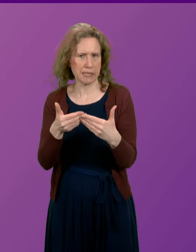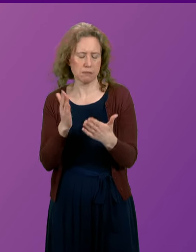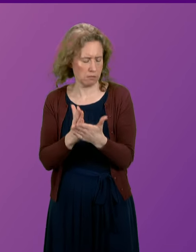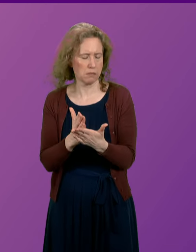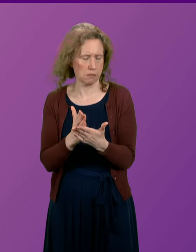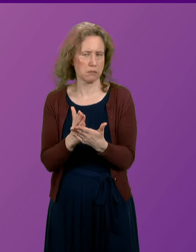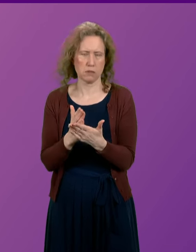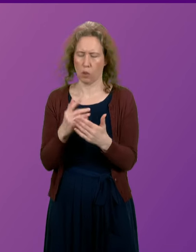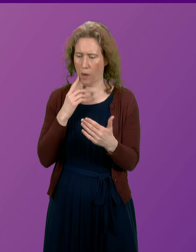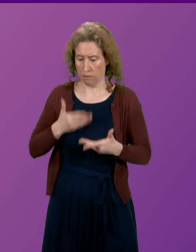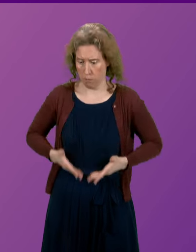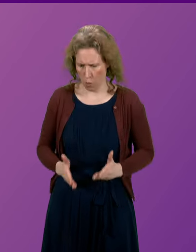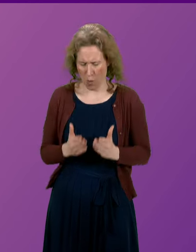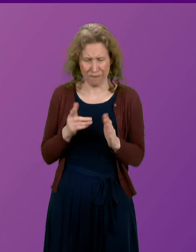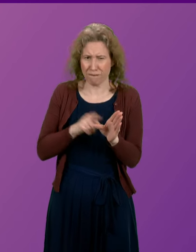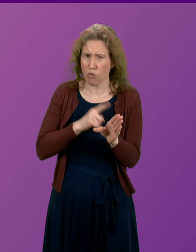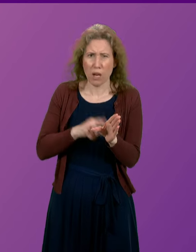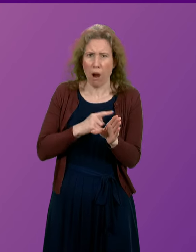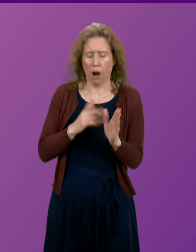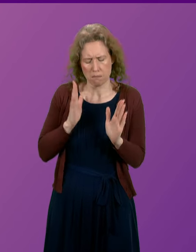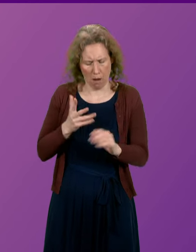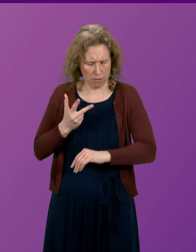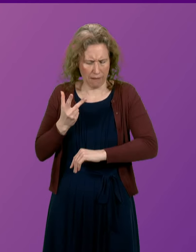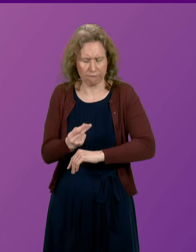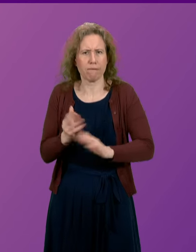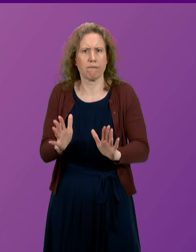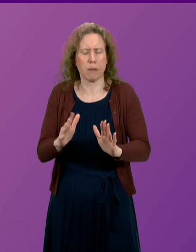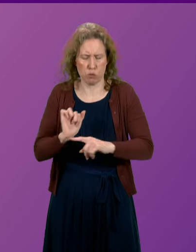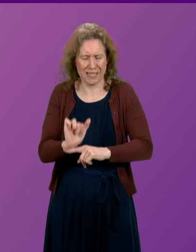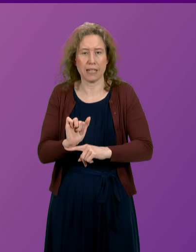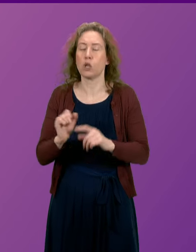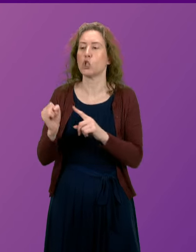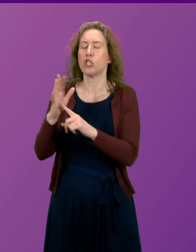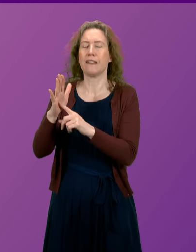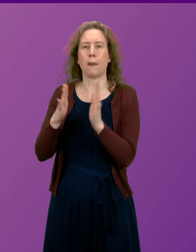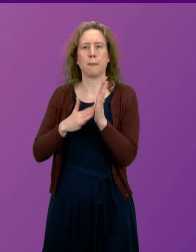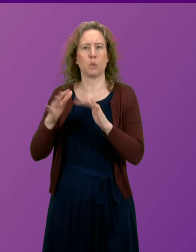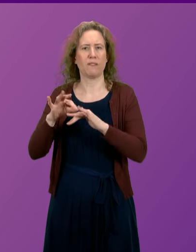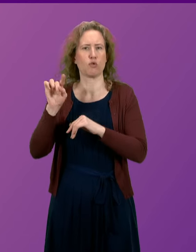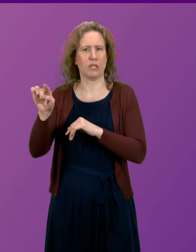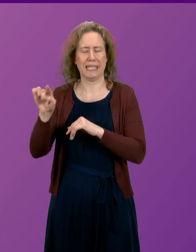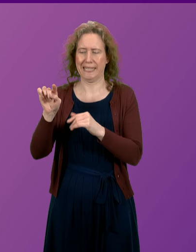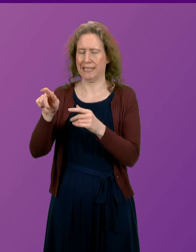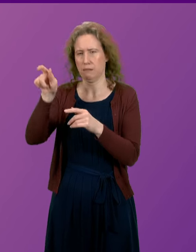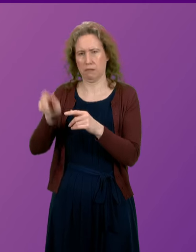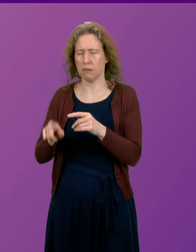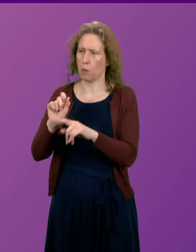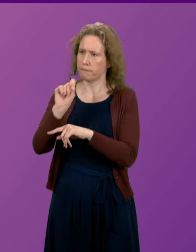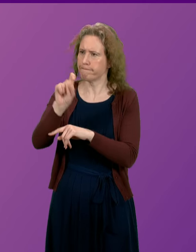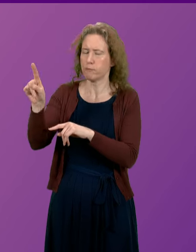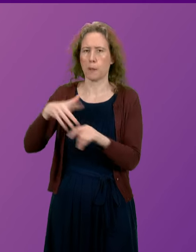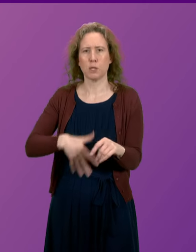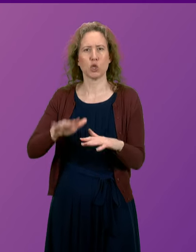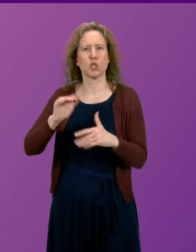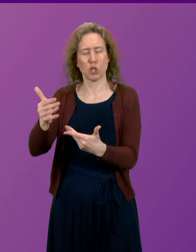early weeks of their life. The Chief Midwifery Officer is writing to Maternity Services to encourage